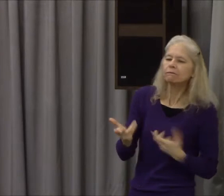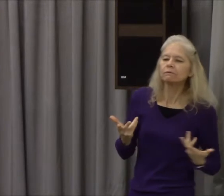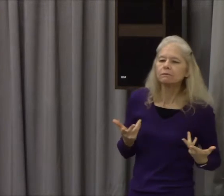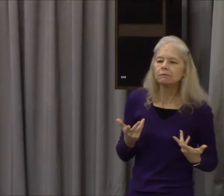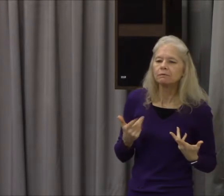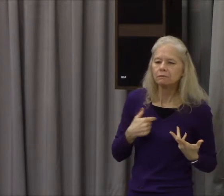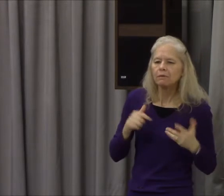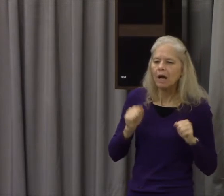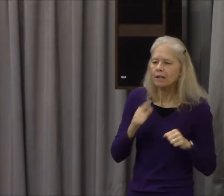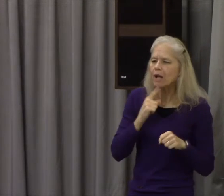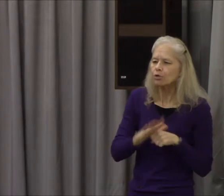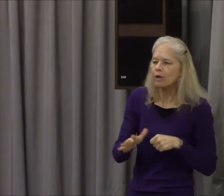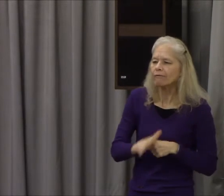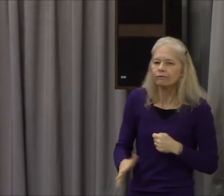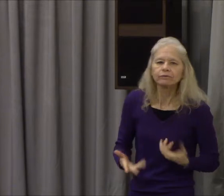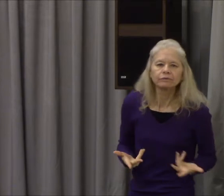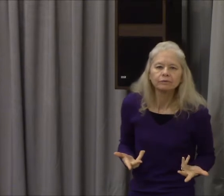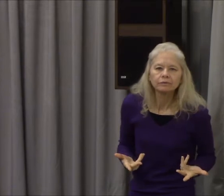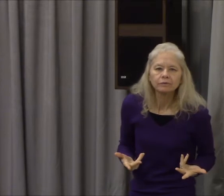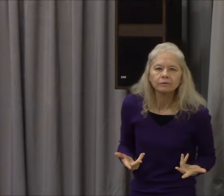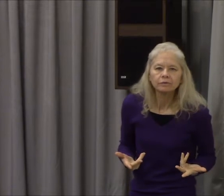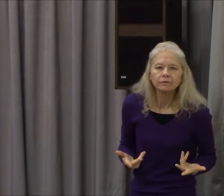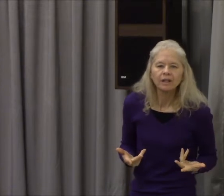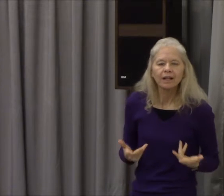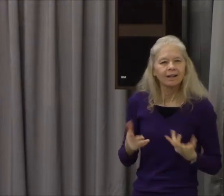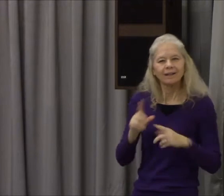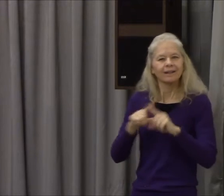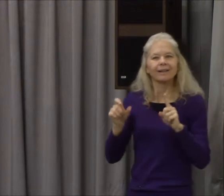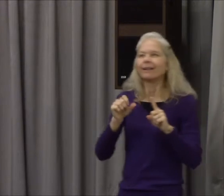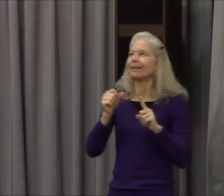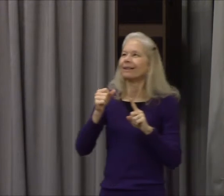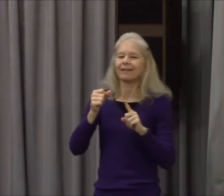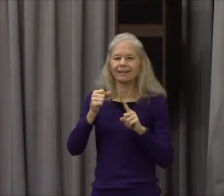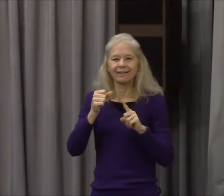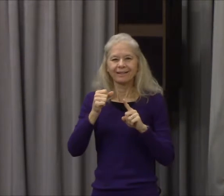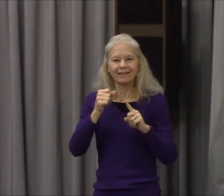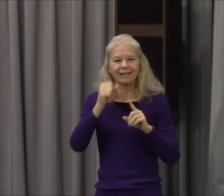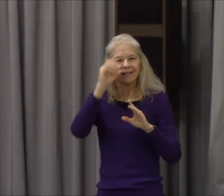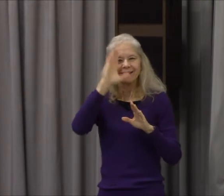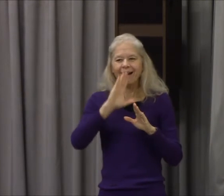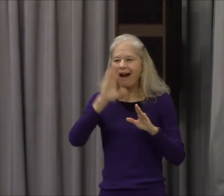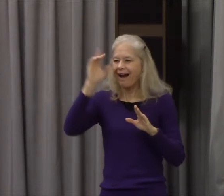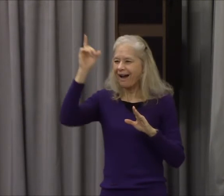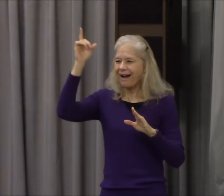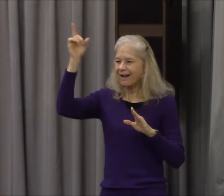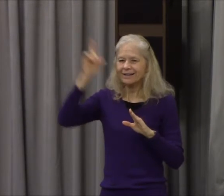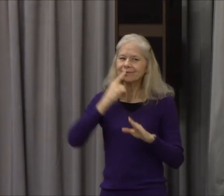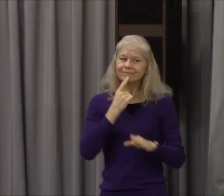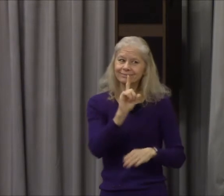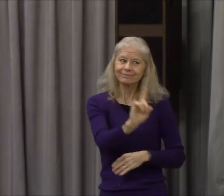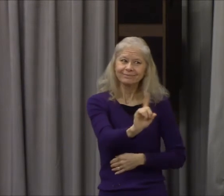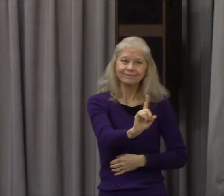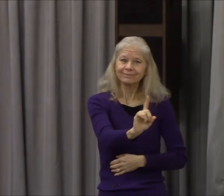I can justify however I want that's the argument Romans chapter 9 here's how I've decided to justify